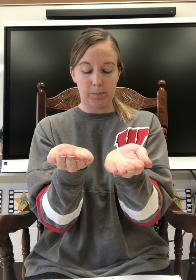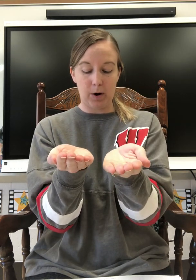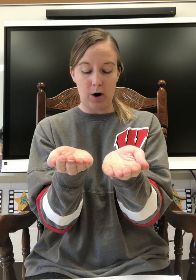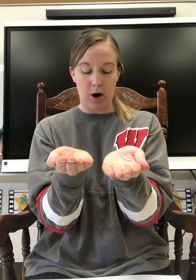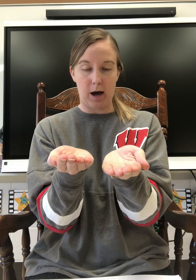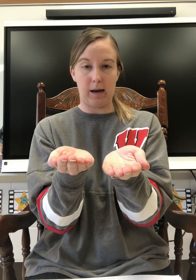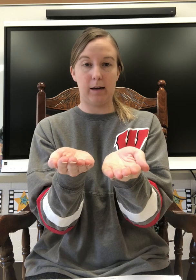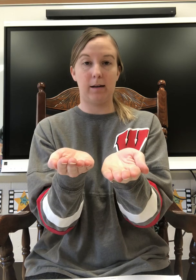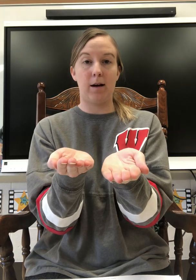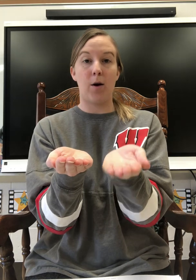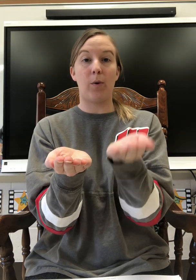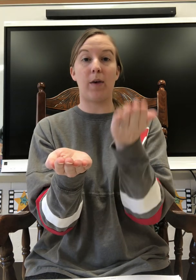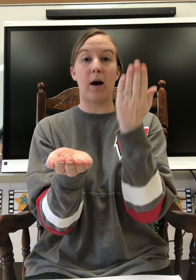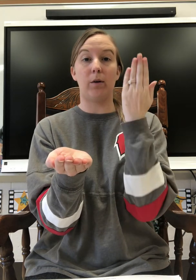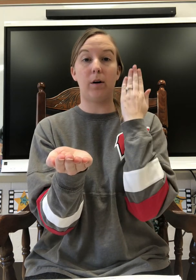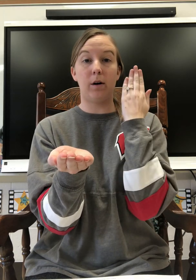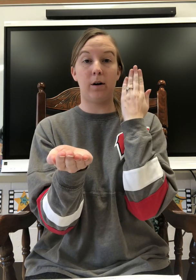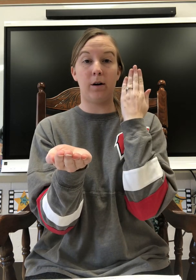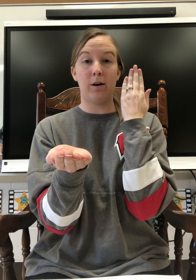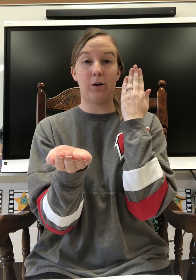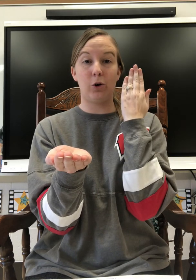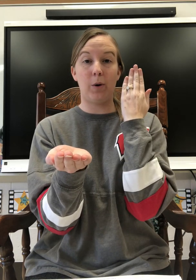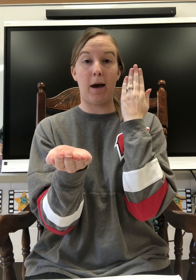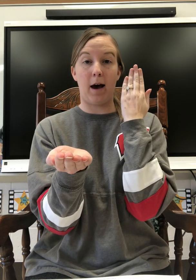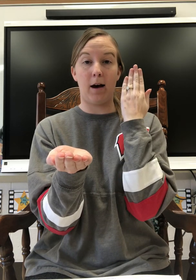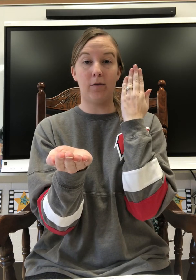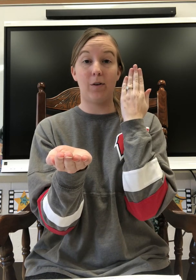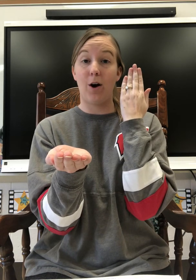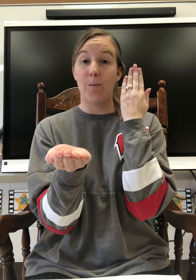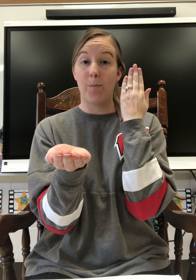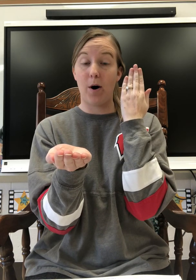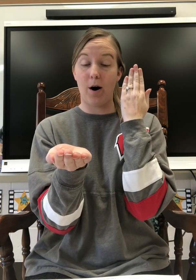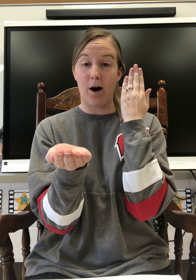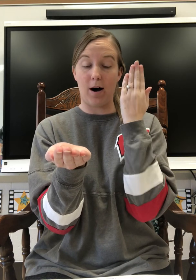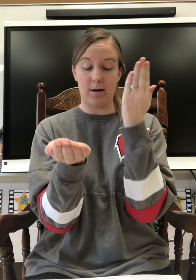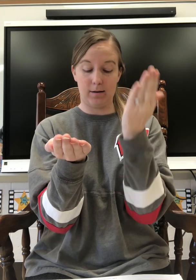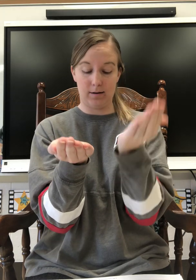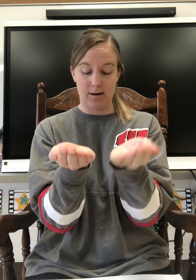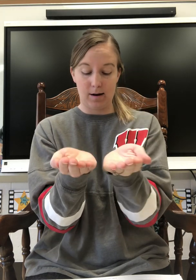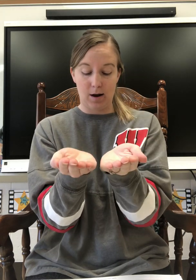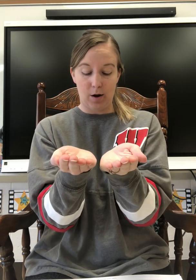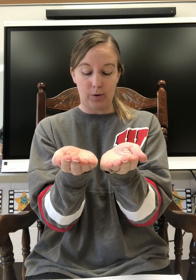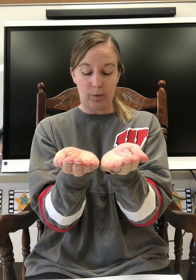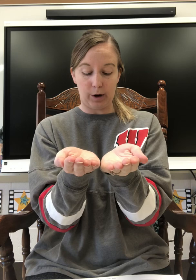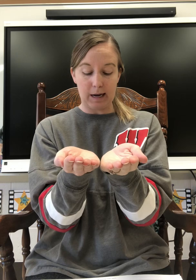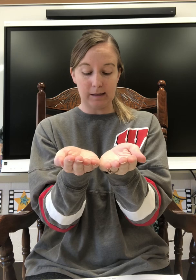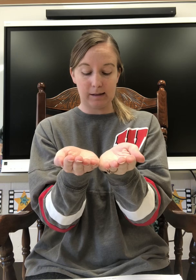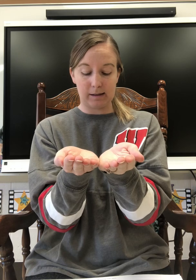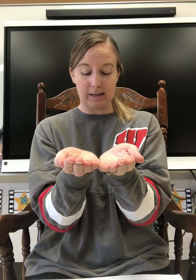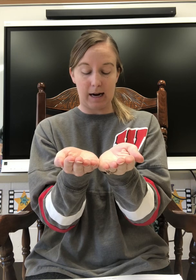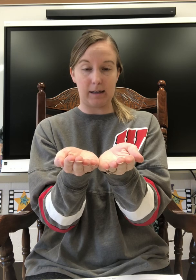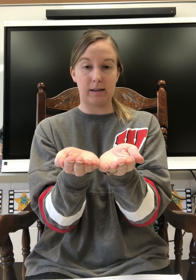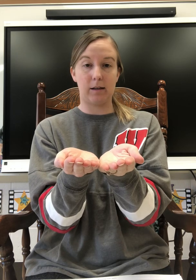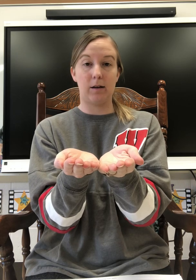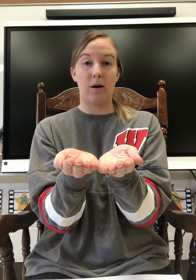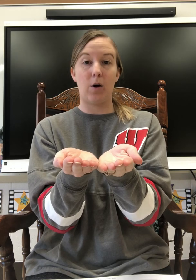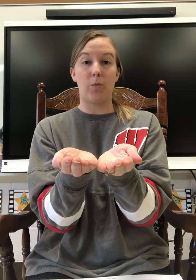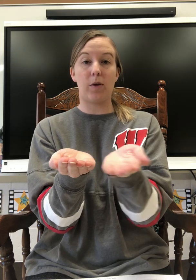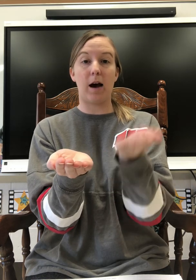pawn. Without n, you have paw. The word is state. Without